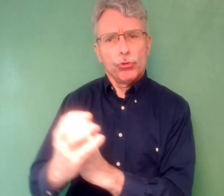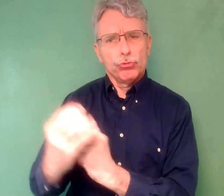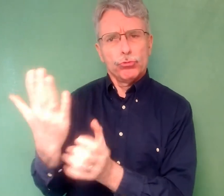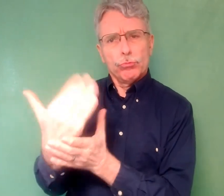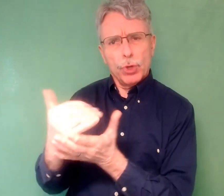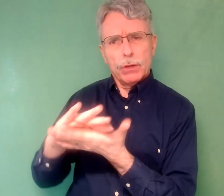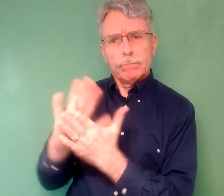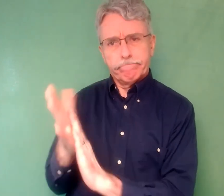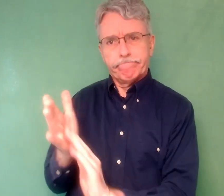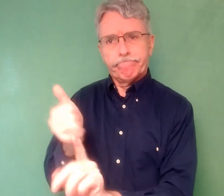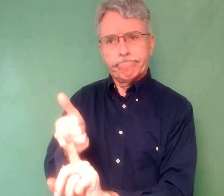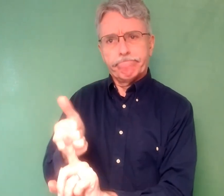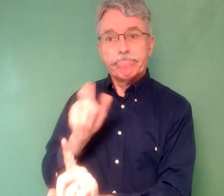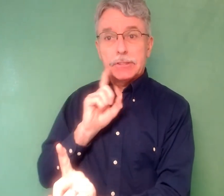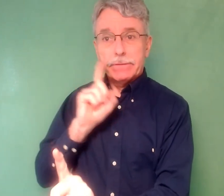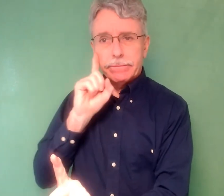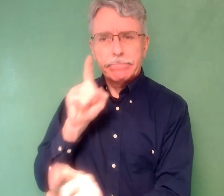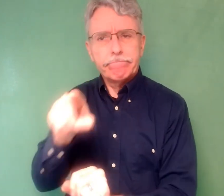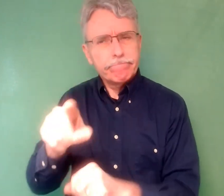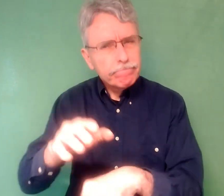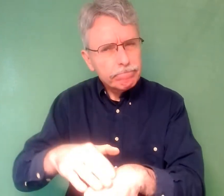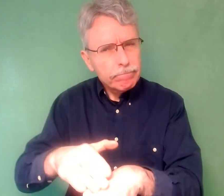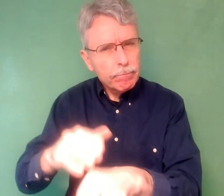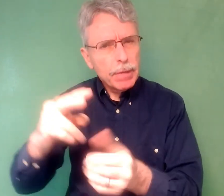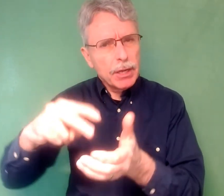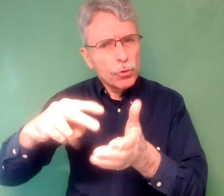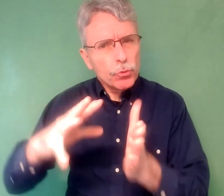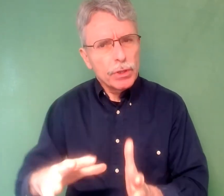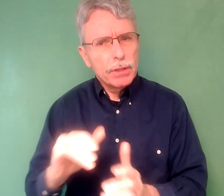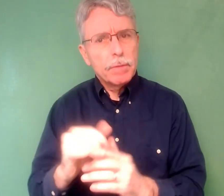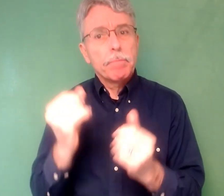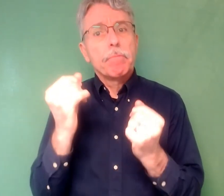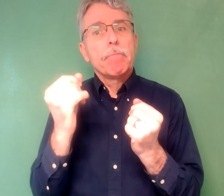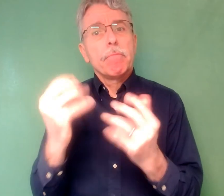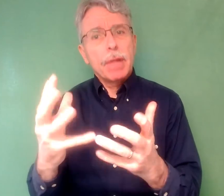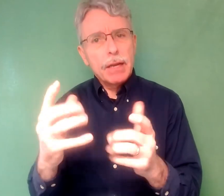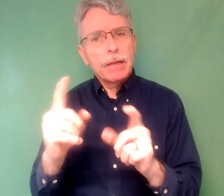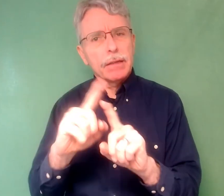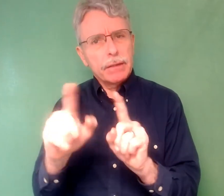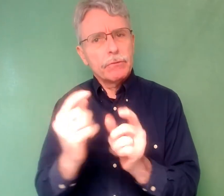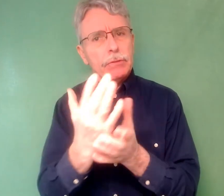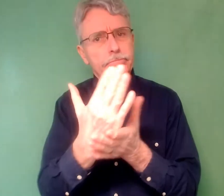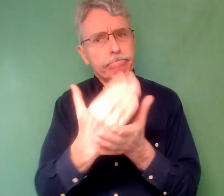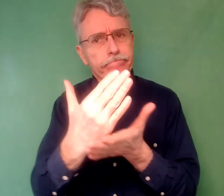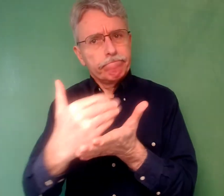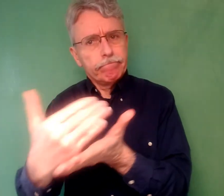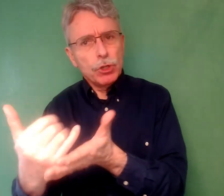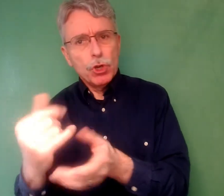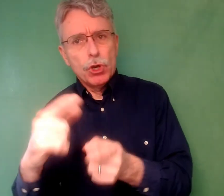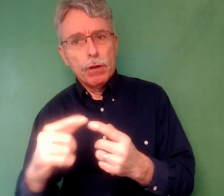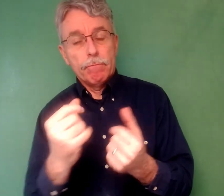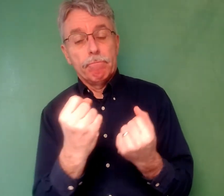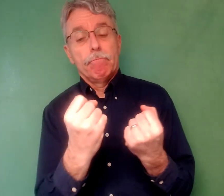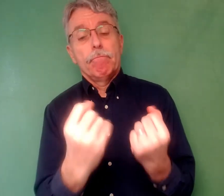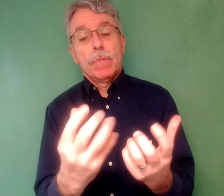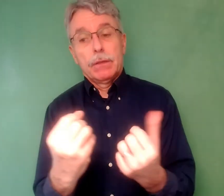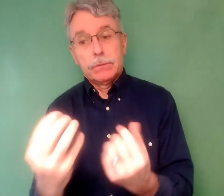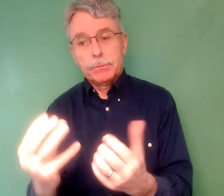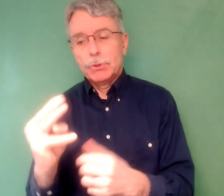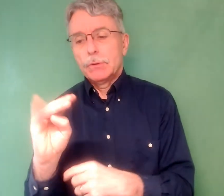parents often has a completely different upbringing, linguistically, culturally, and educationally, than a deaf child whose